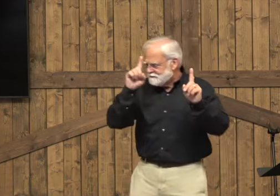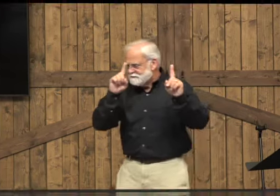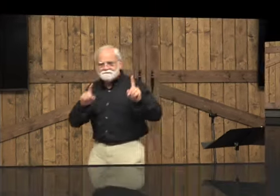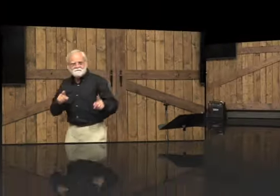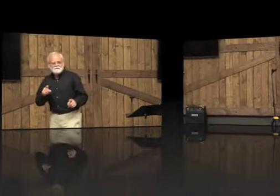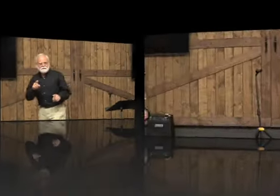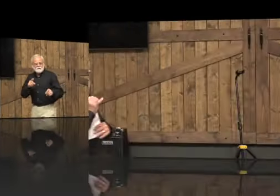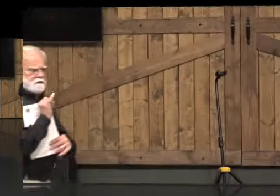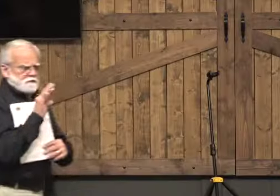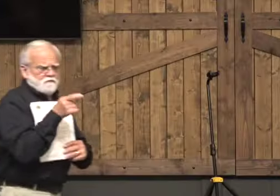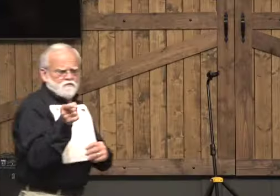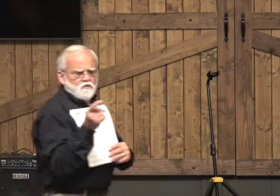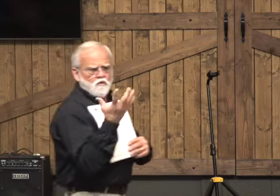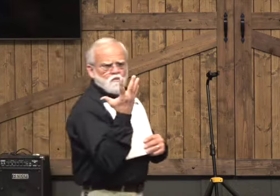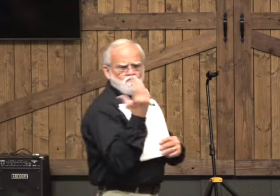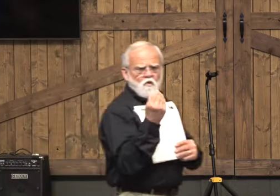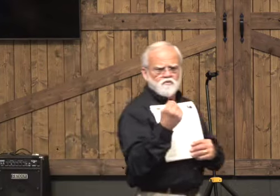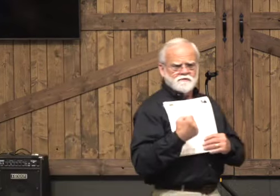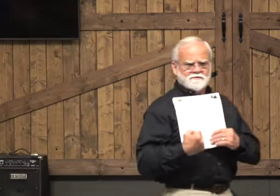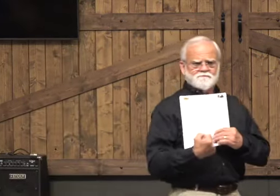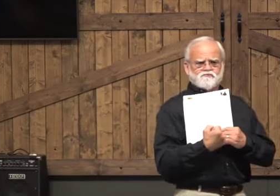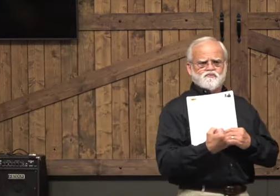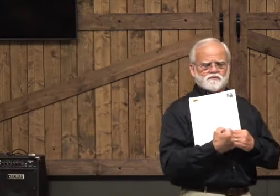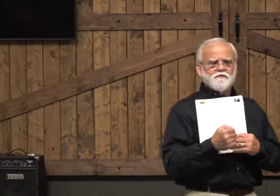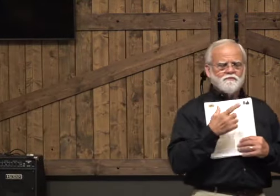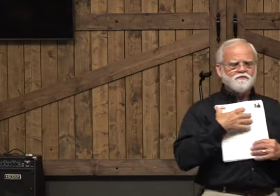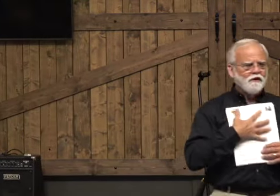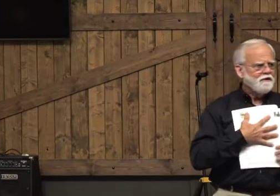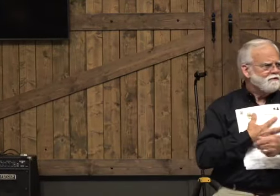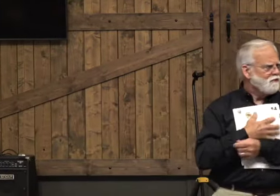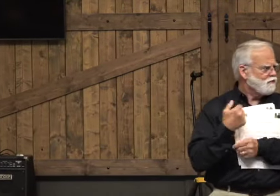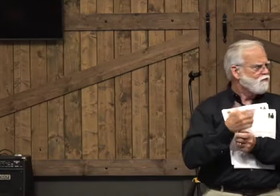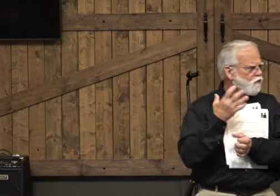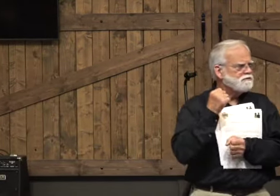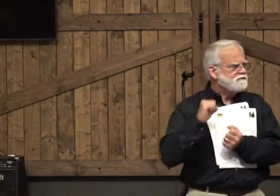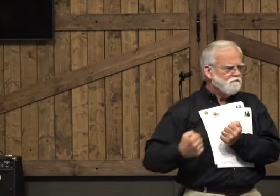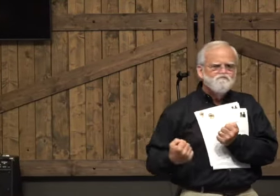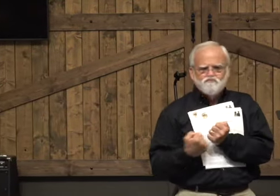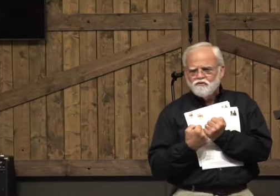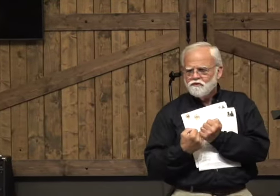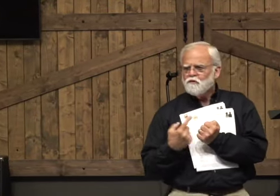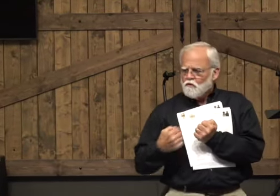if you want to put there in the church here,